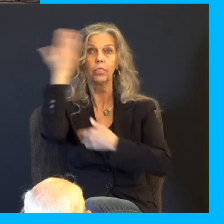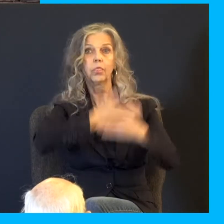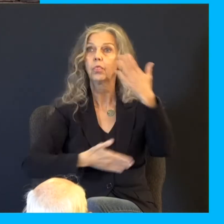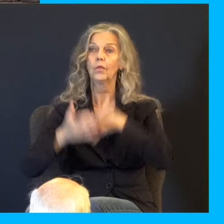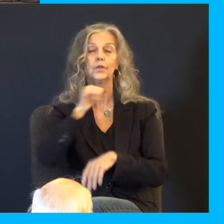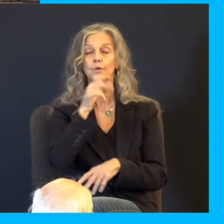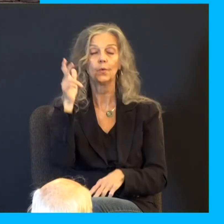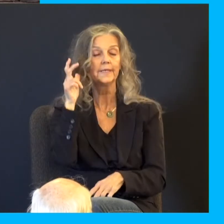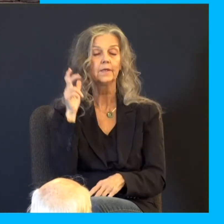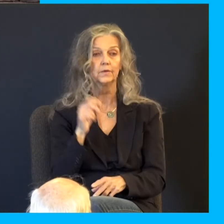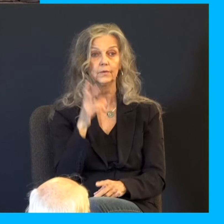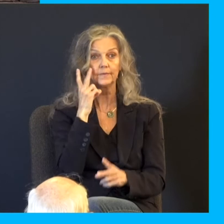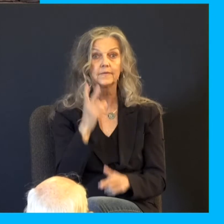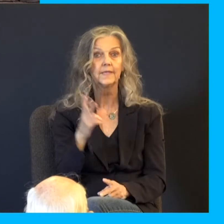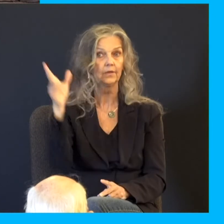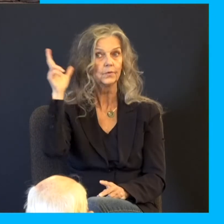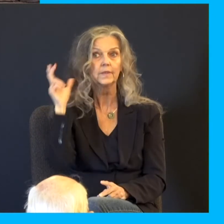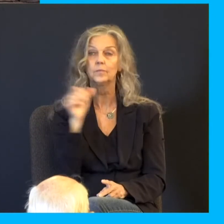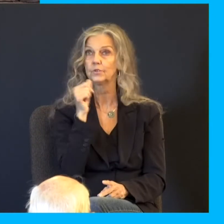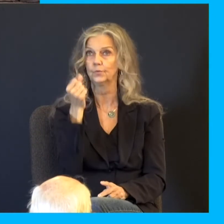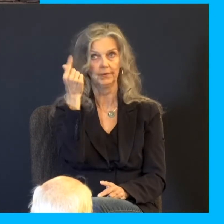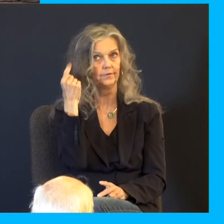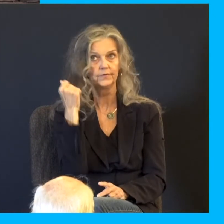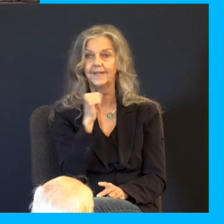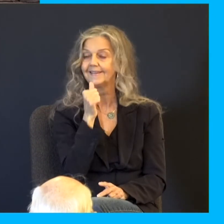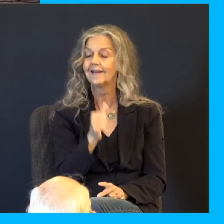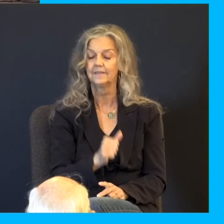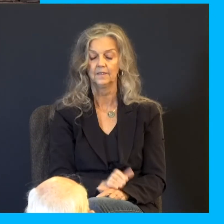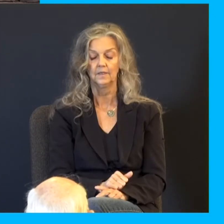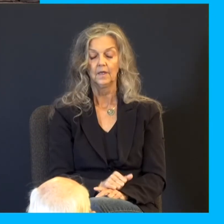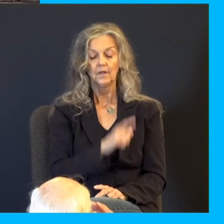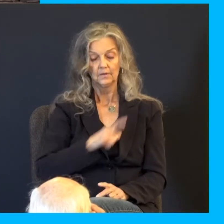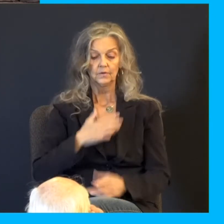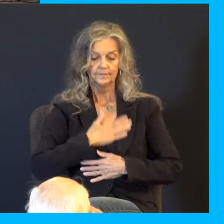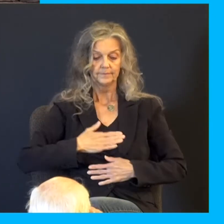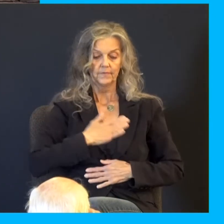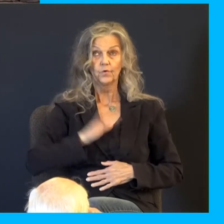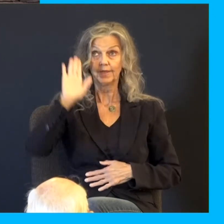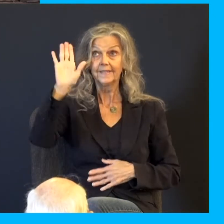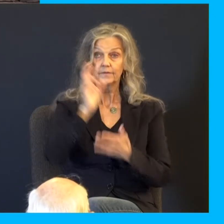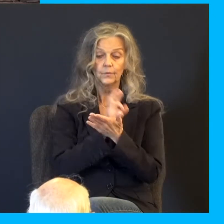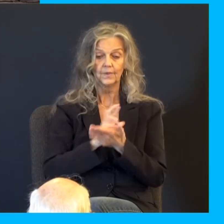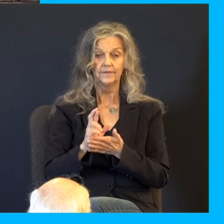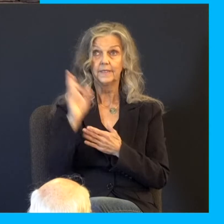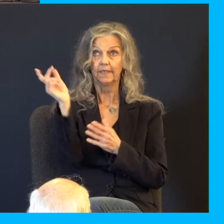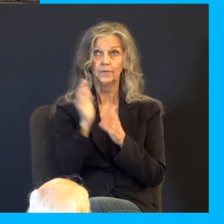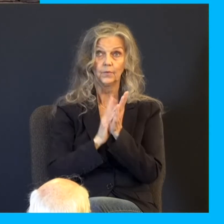You're seeing and you're hearing, but you're not getting it. The Lord is well pleased for his righteousness sake. He will magnify the law and make it honorable.